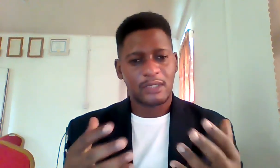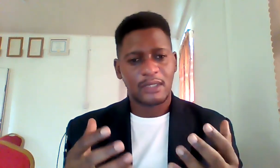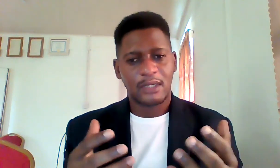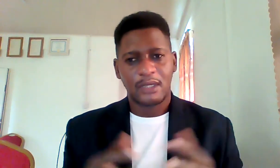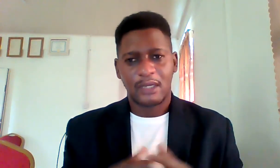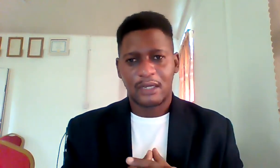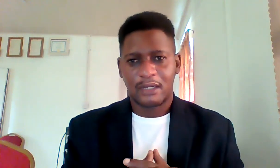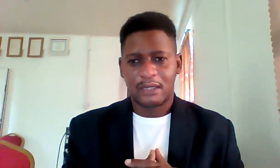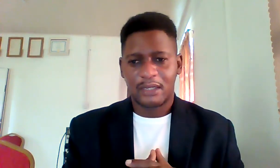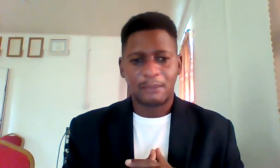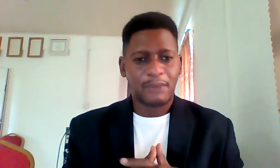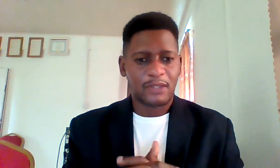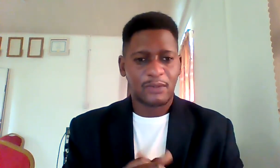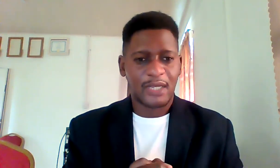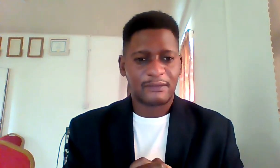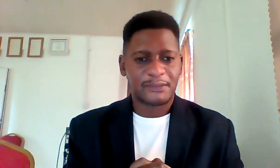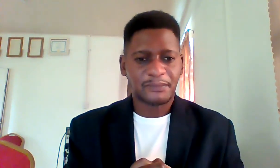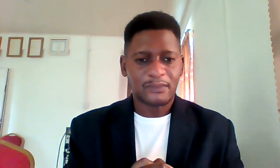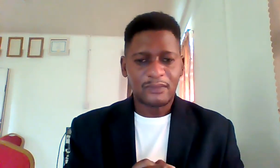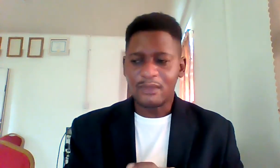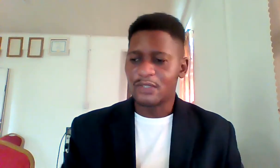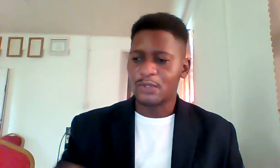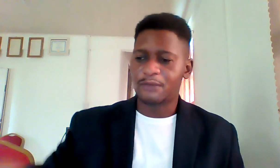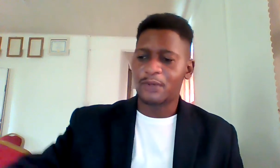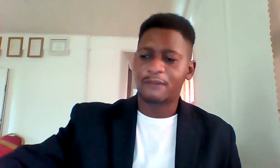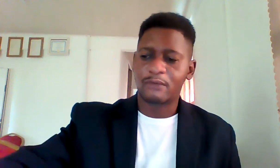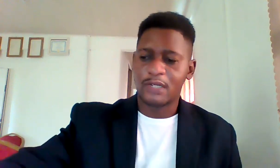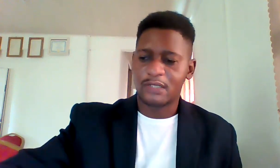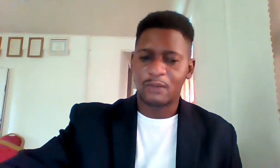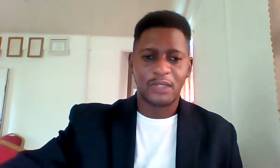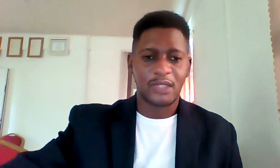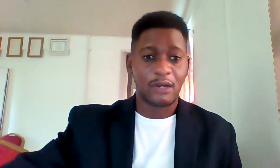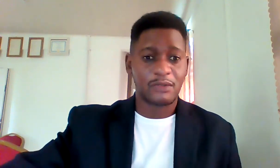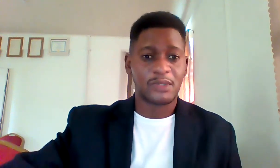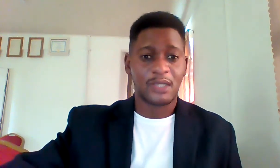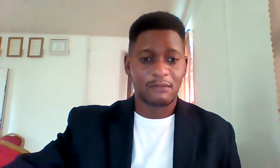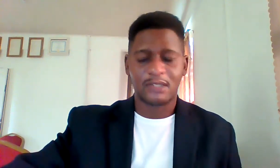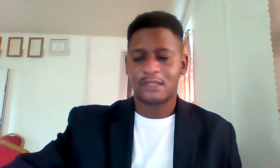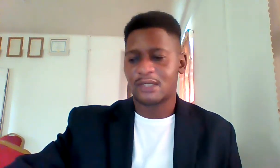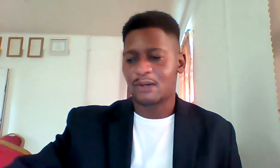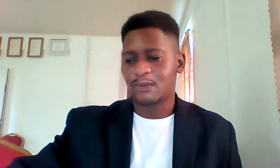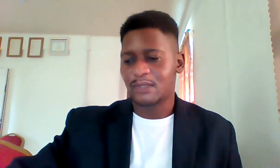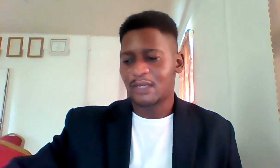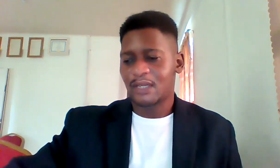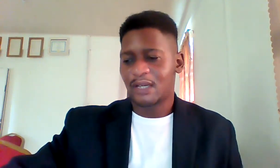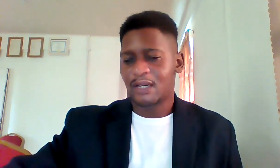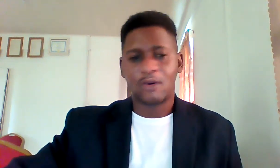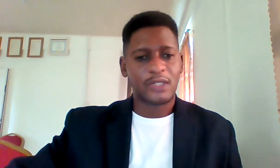uh impact your life so if you haven't registered i want to encourage you to get registered now uh all